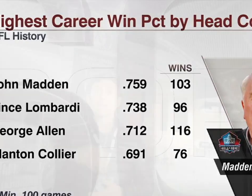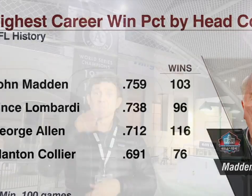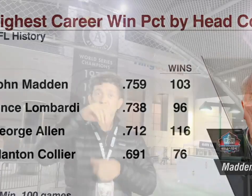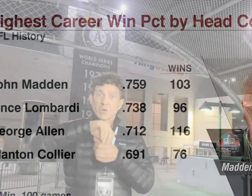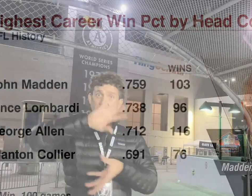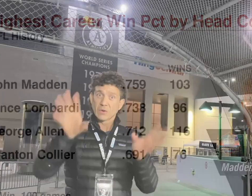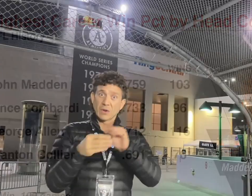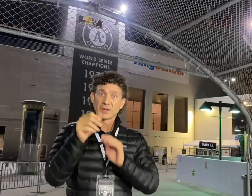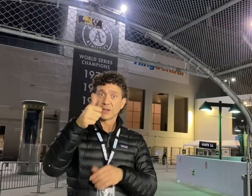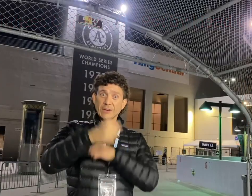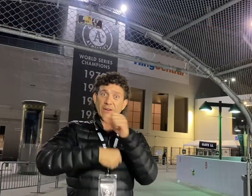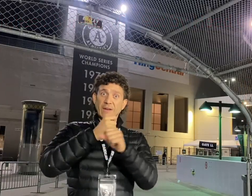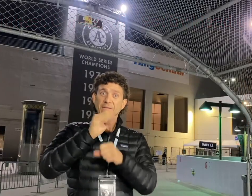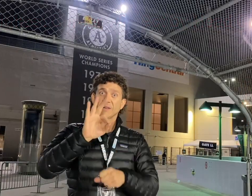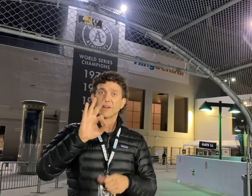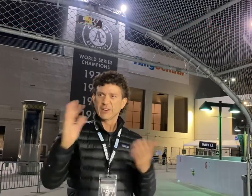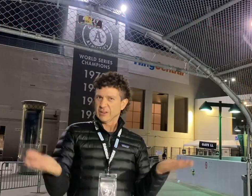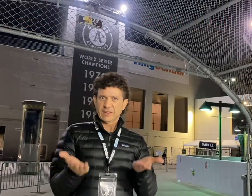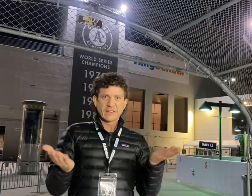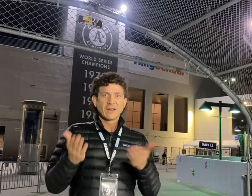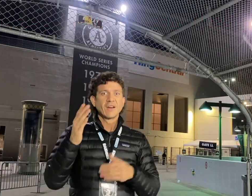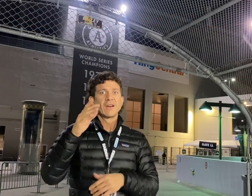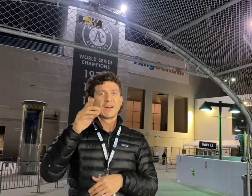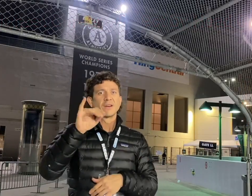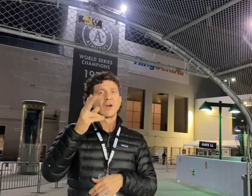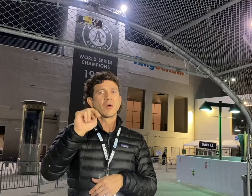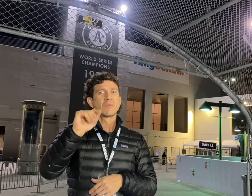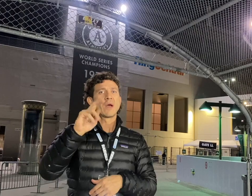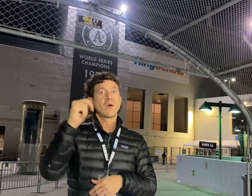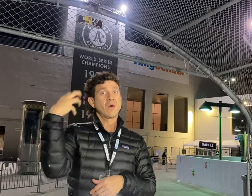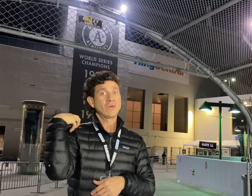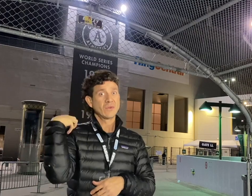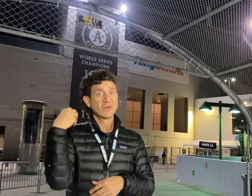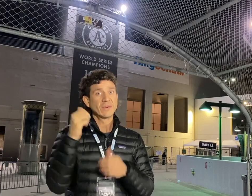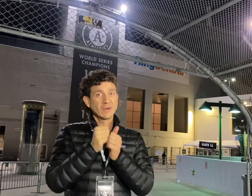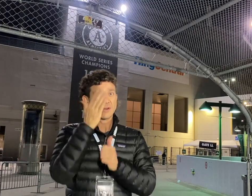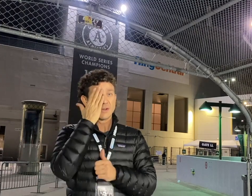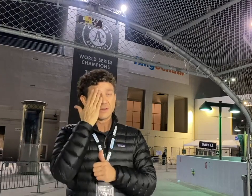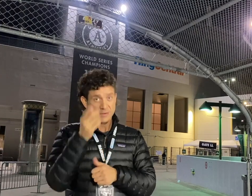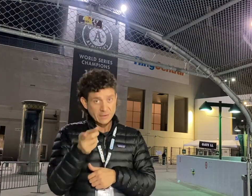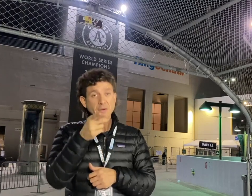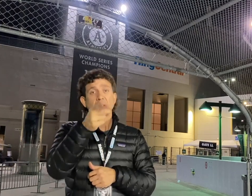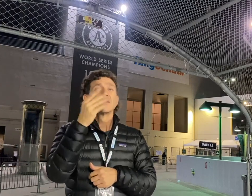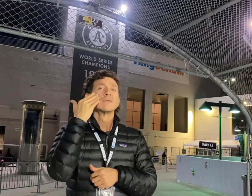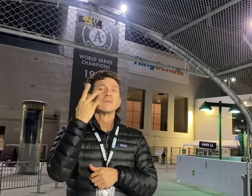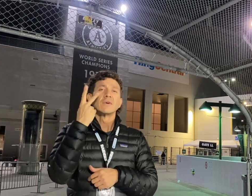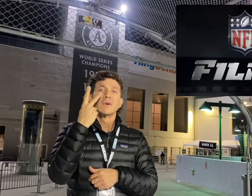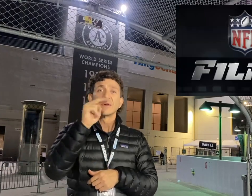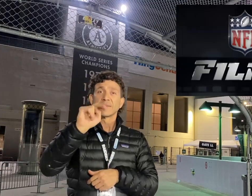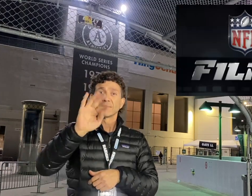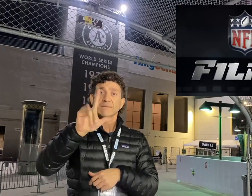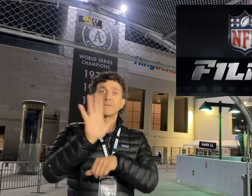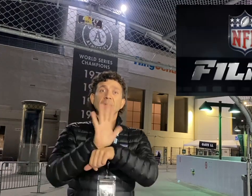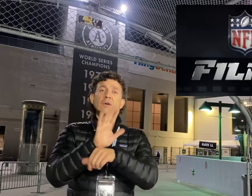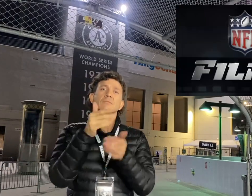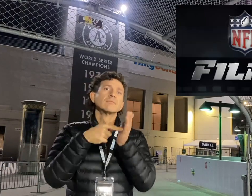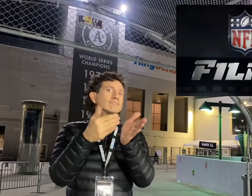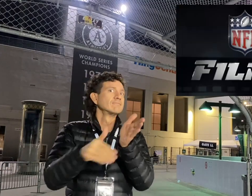During the ten years John spent as Oakland's head coach. NFL films captured some of the most famous